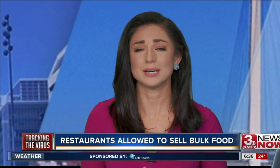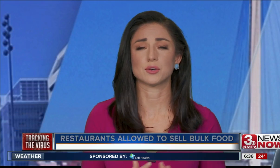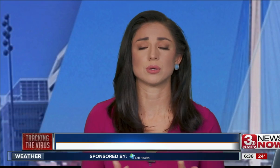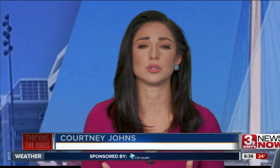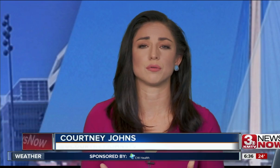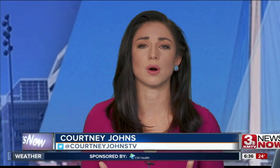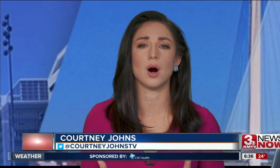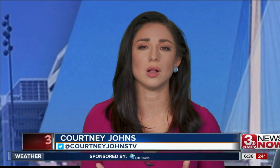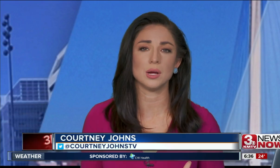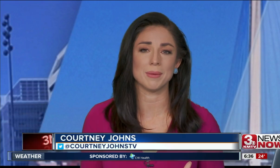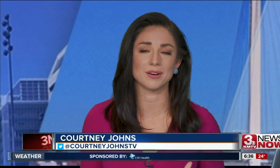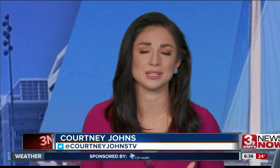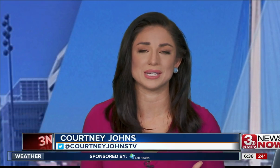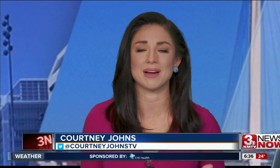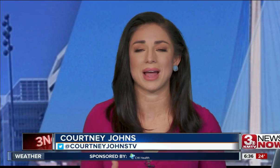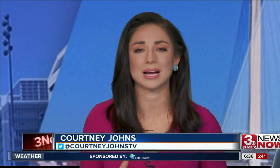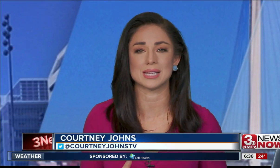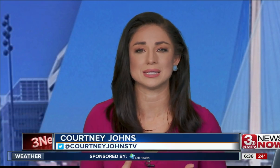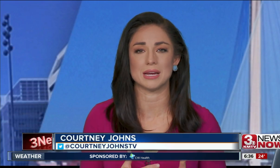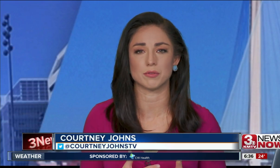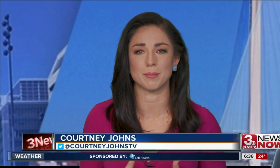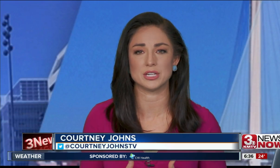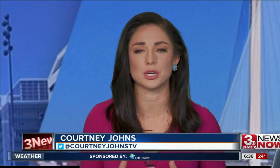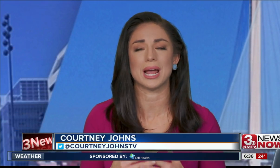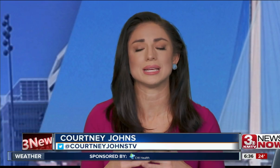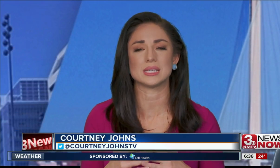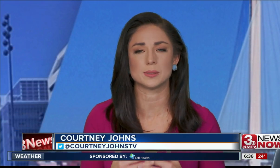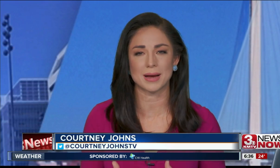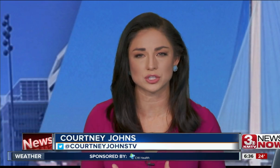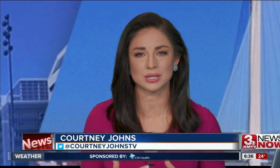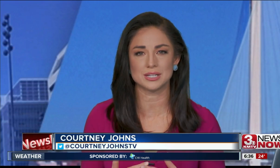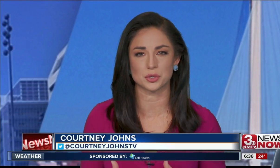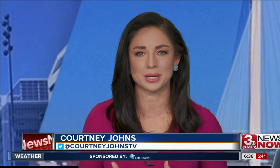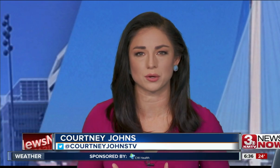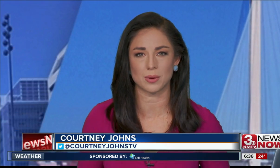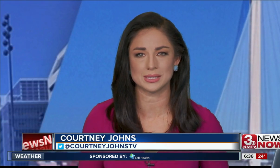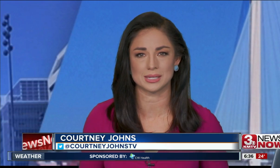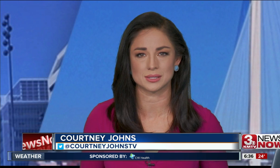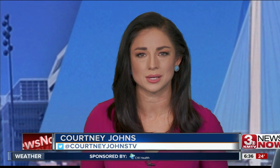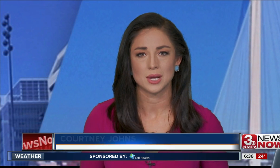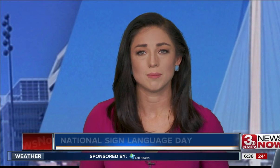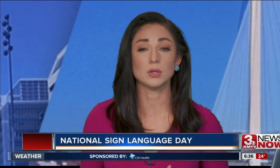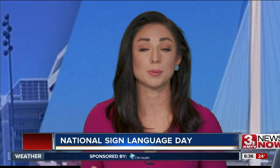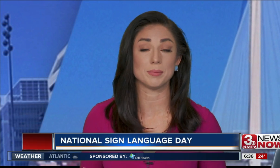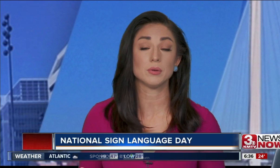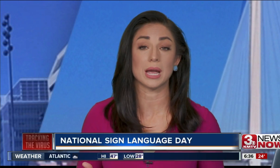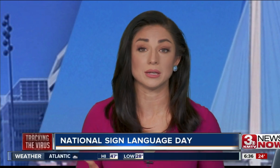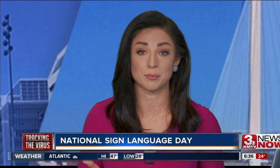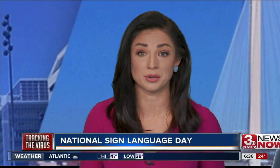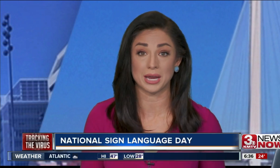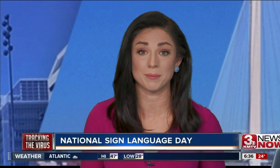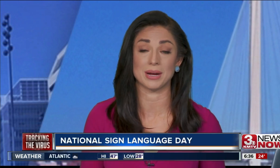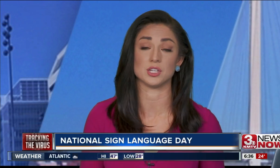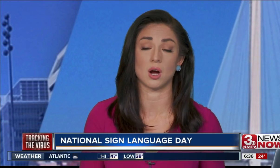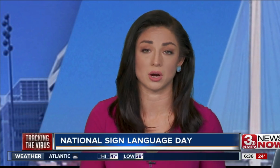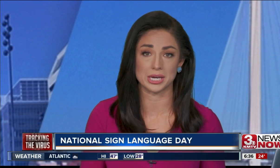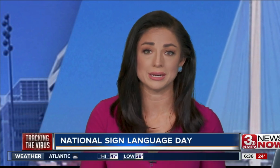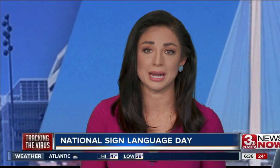It is crucial for all Americans to have access to information, especially during a crisis. Most people can communicate by talking